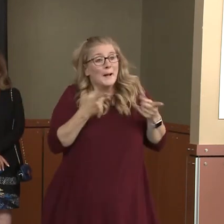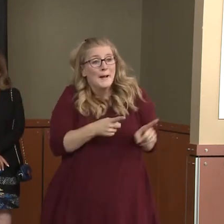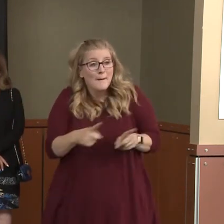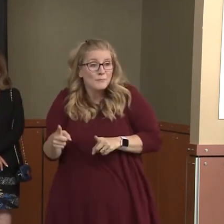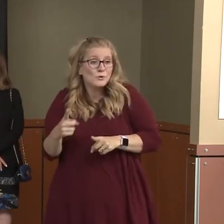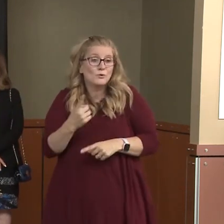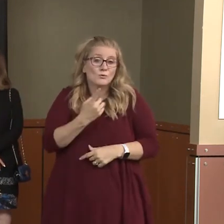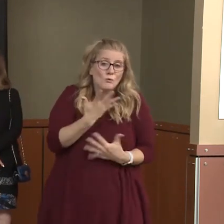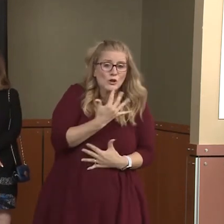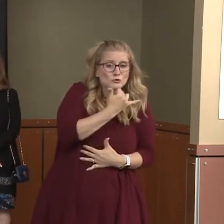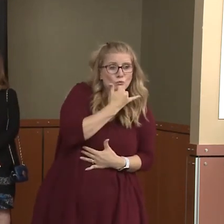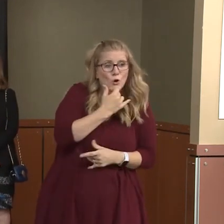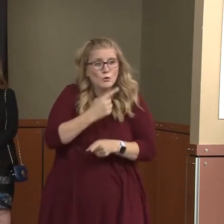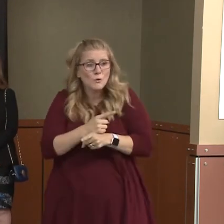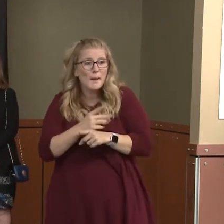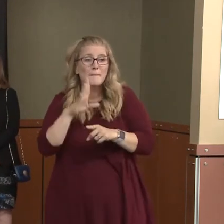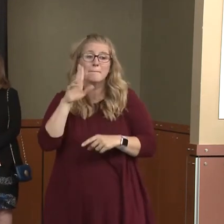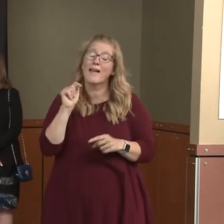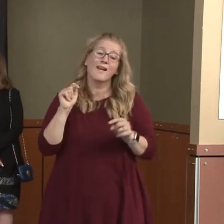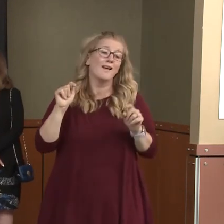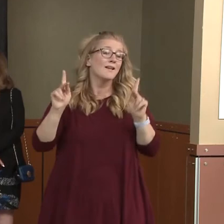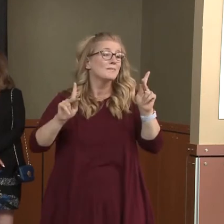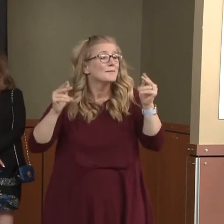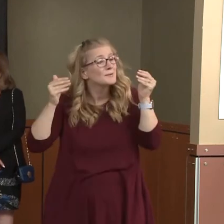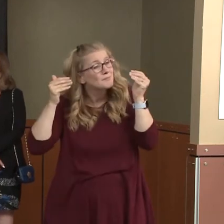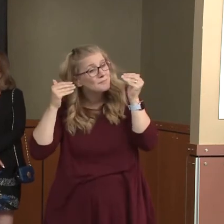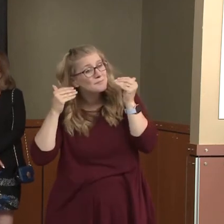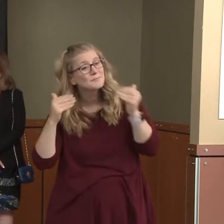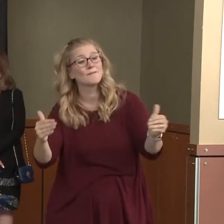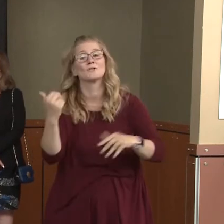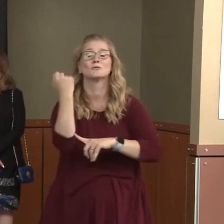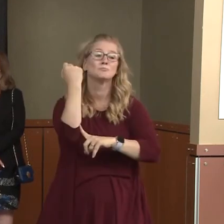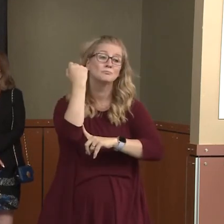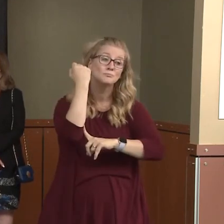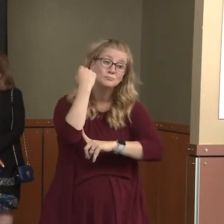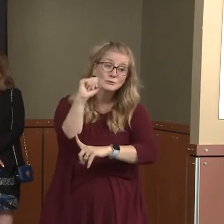peacefully with their masks on and that we stop the spread in our community.